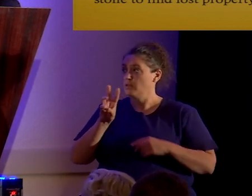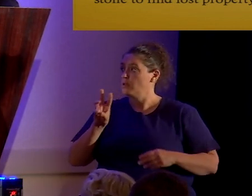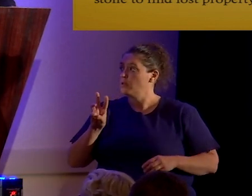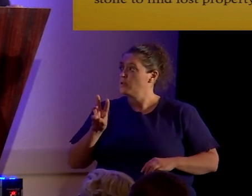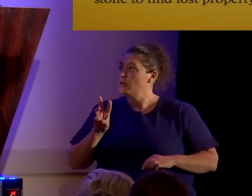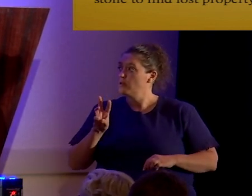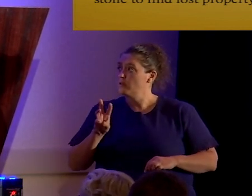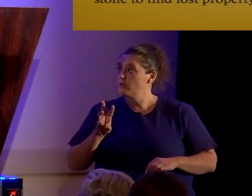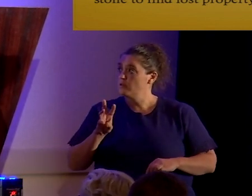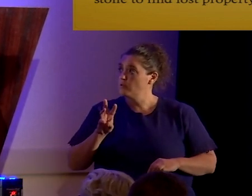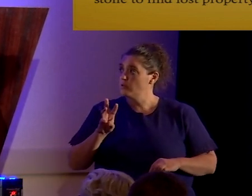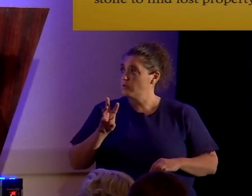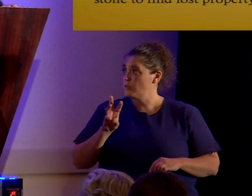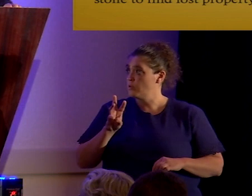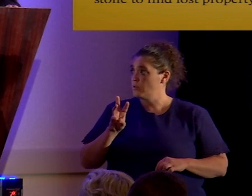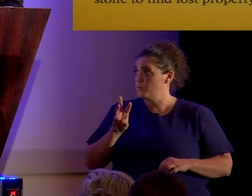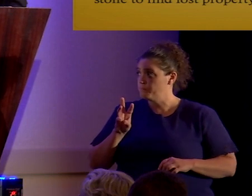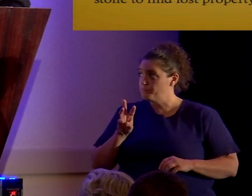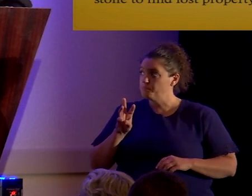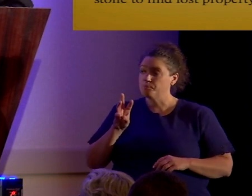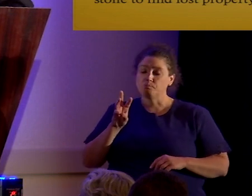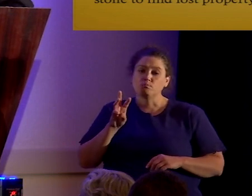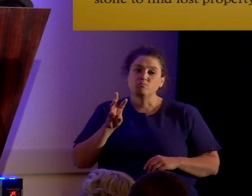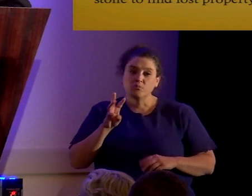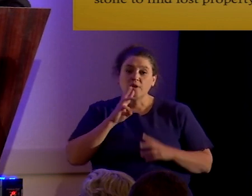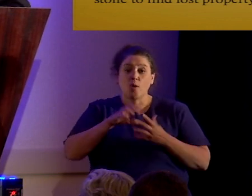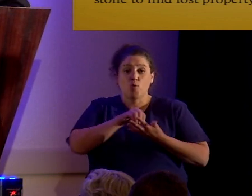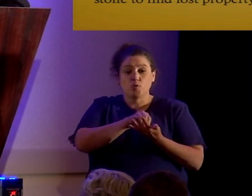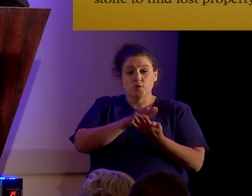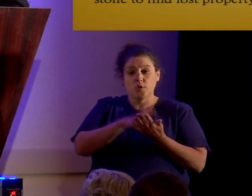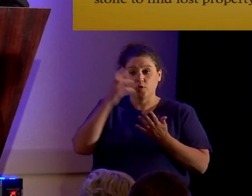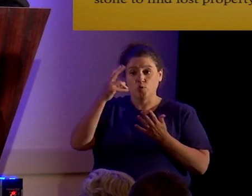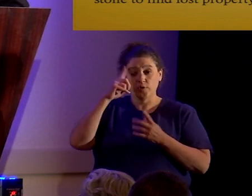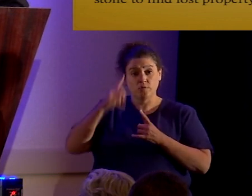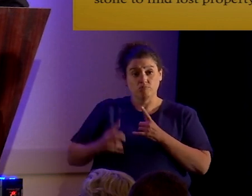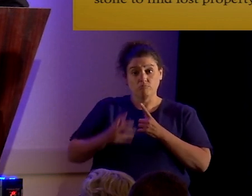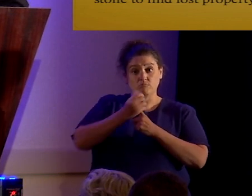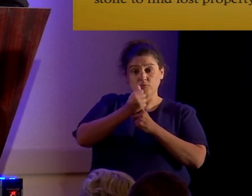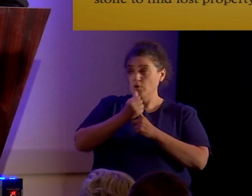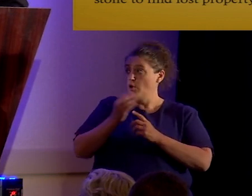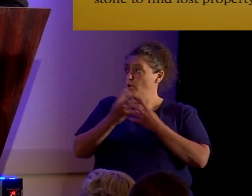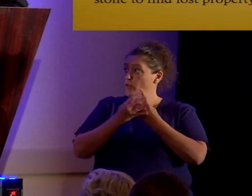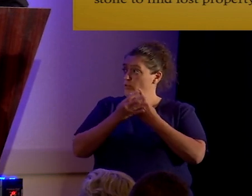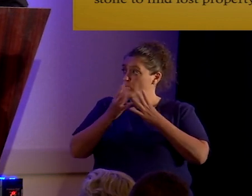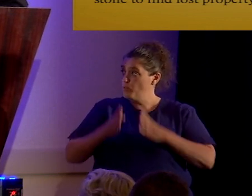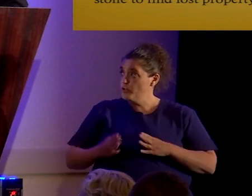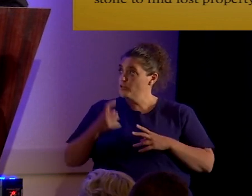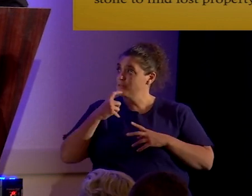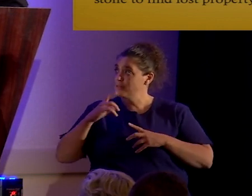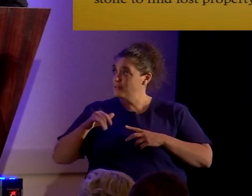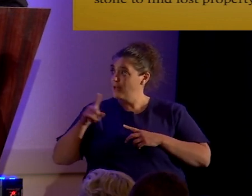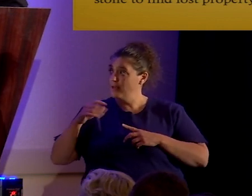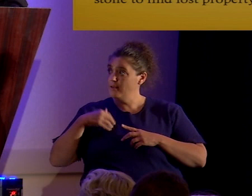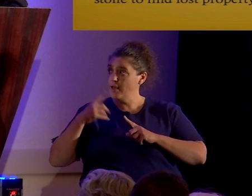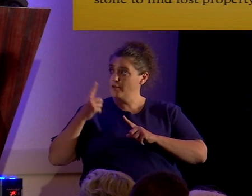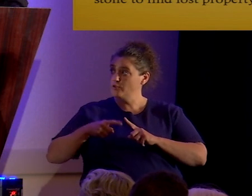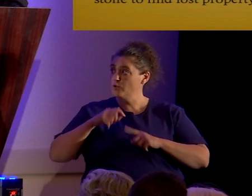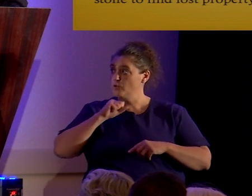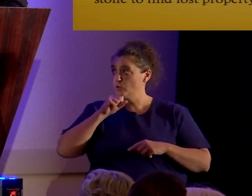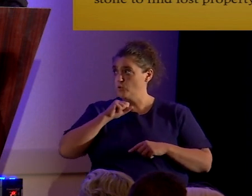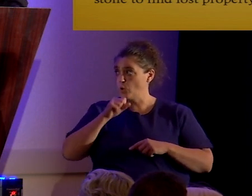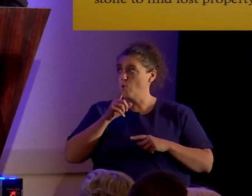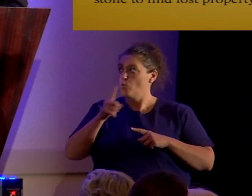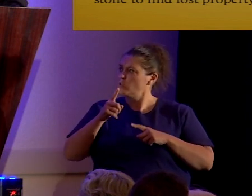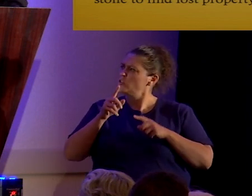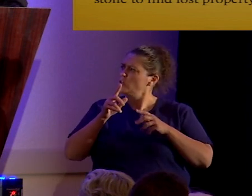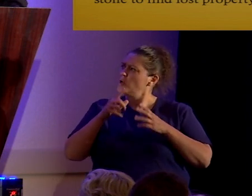warrant, uh, was issued upon the complaint. Prisoner examined says that he had a certain stone with